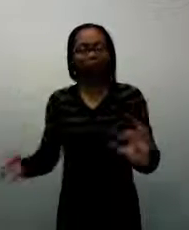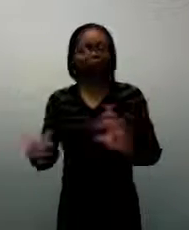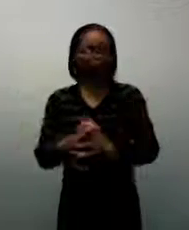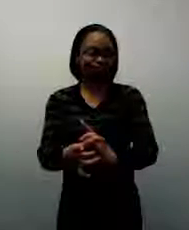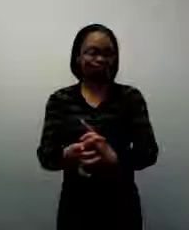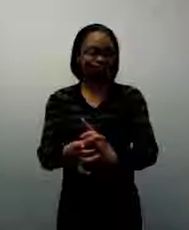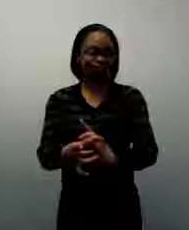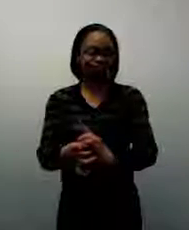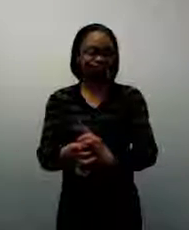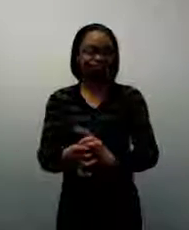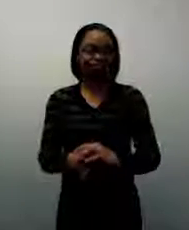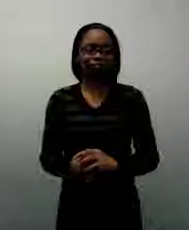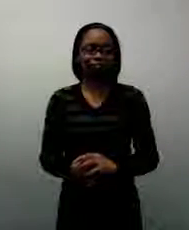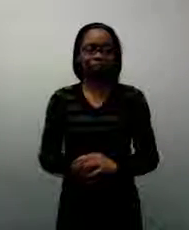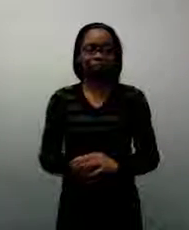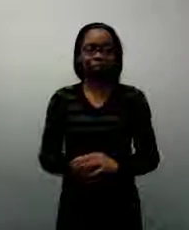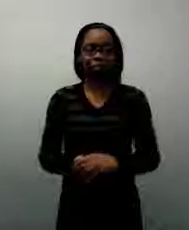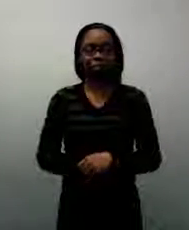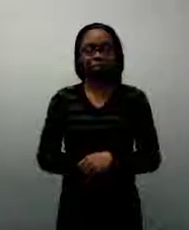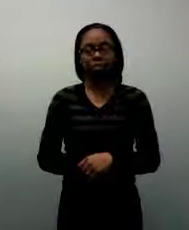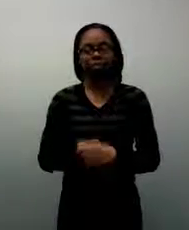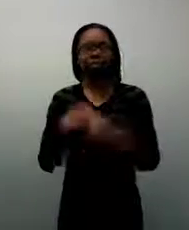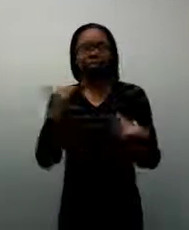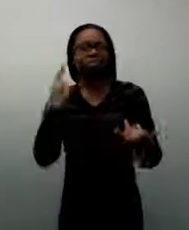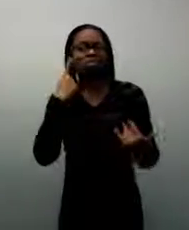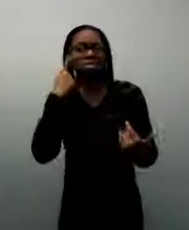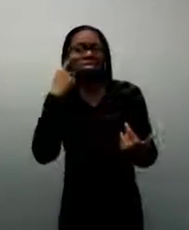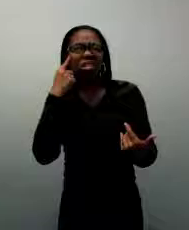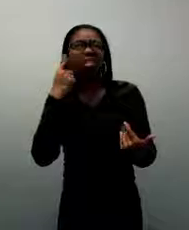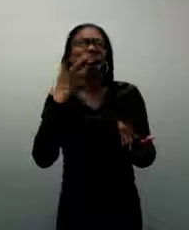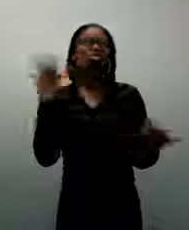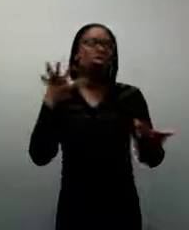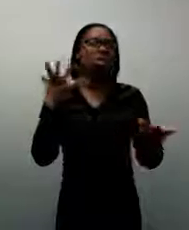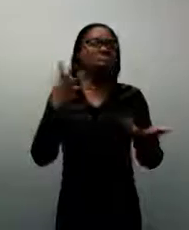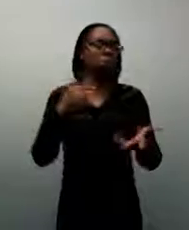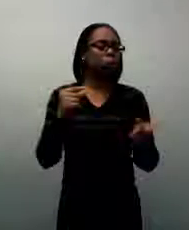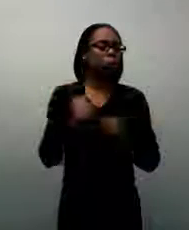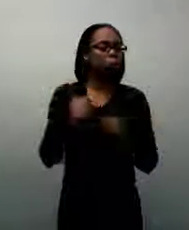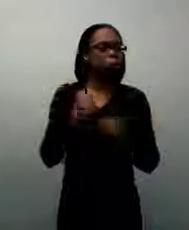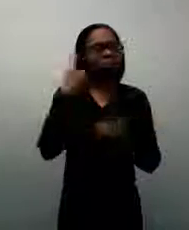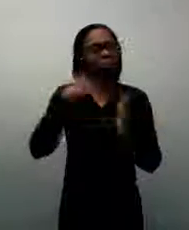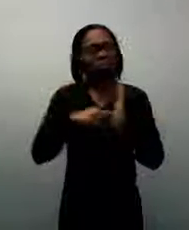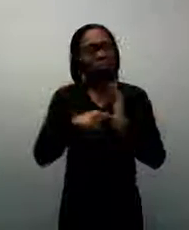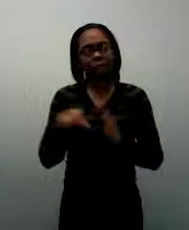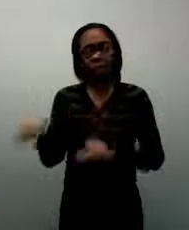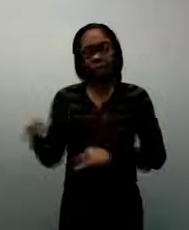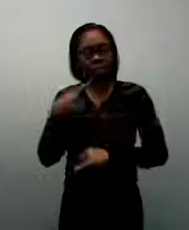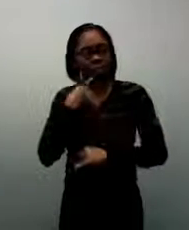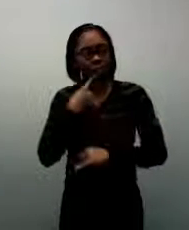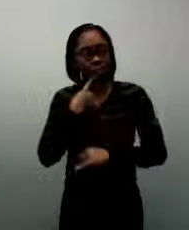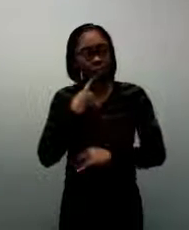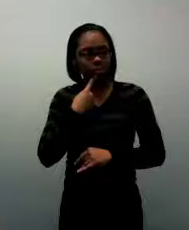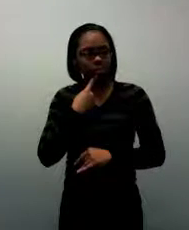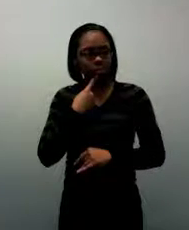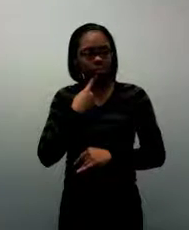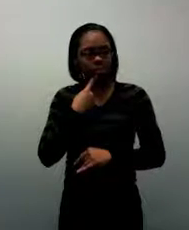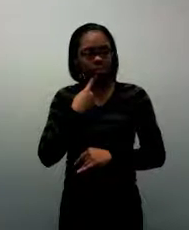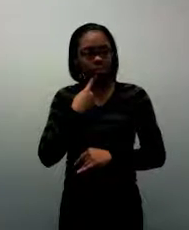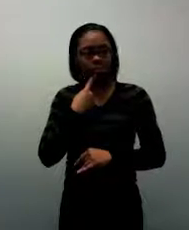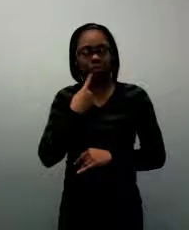And I'm trying to think of a specific example once she said that off and she realized